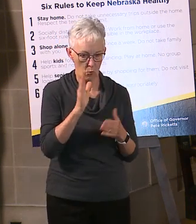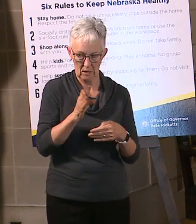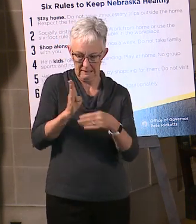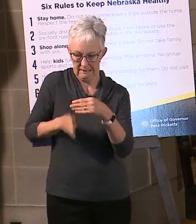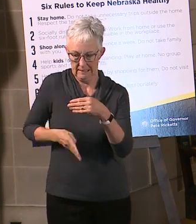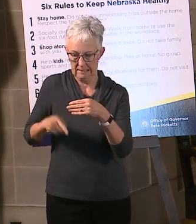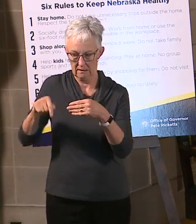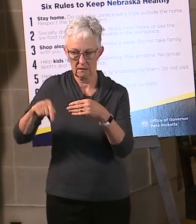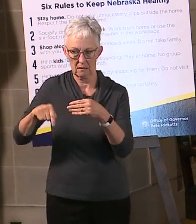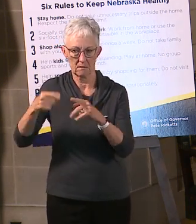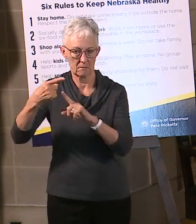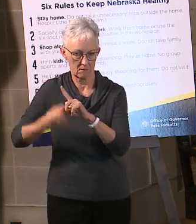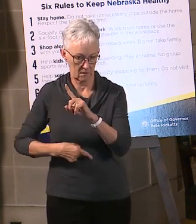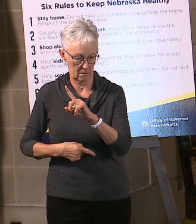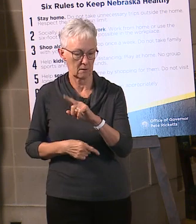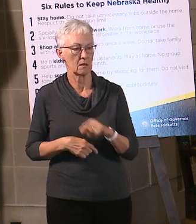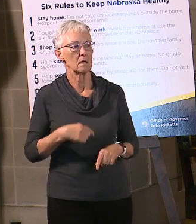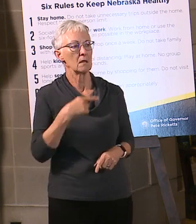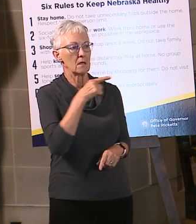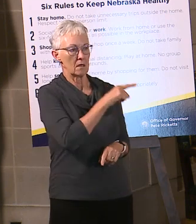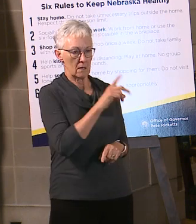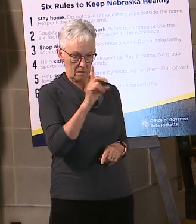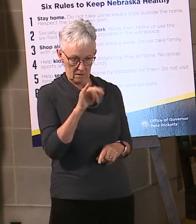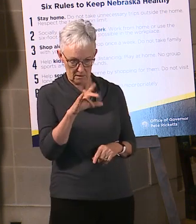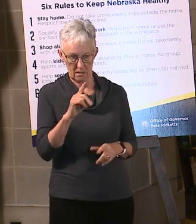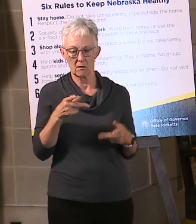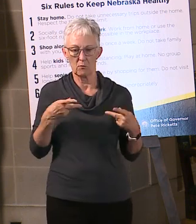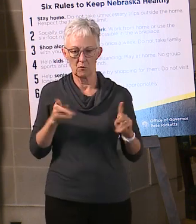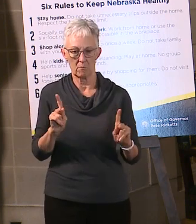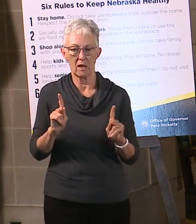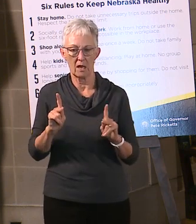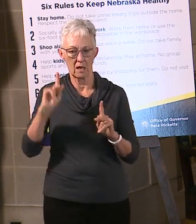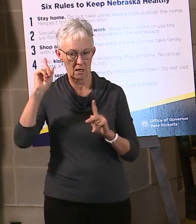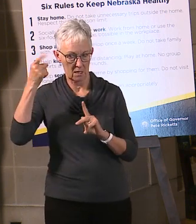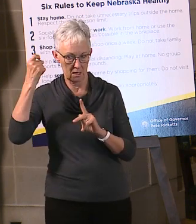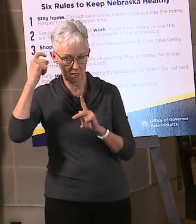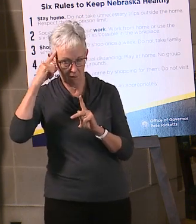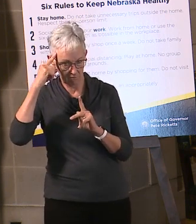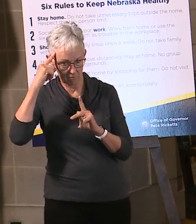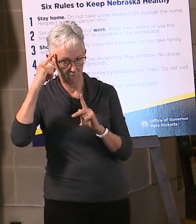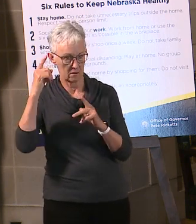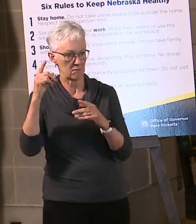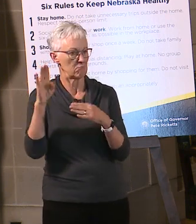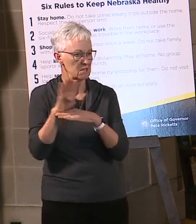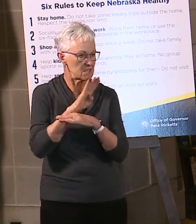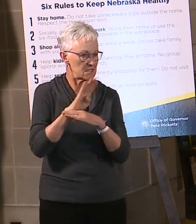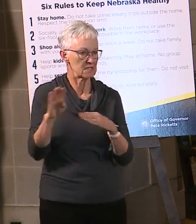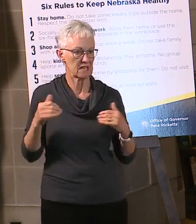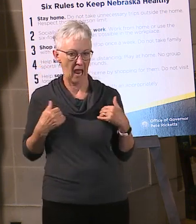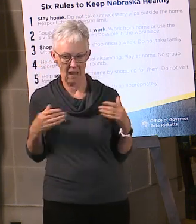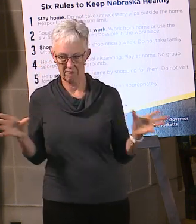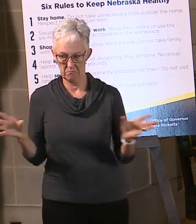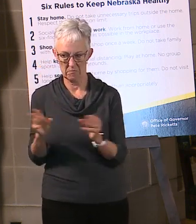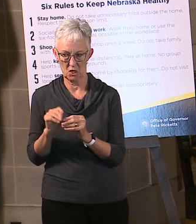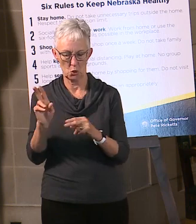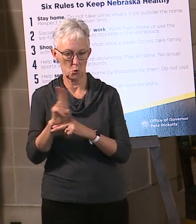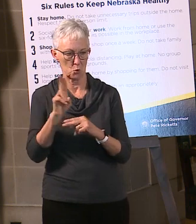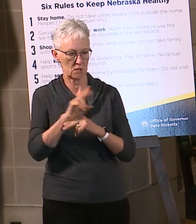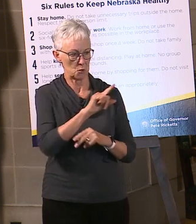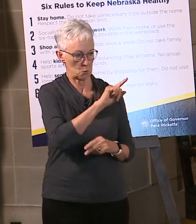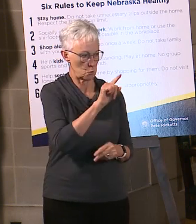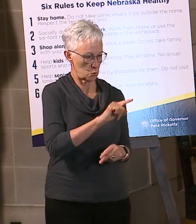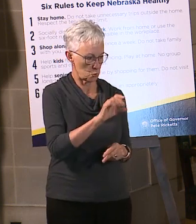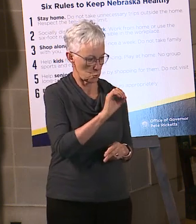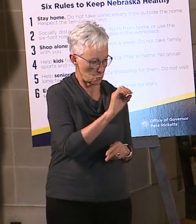public meetings, I had waived some statutes to allow government entities to be able to have public meetings, say, using a Zoom call or a conference call, as long as they were allowing